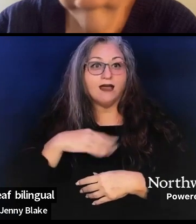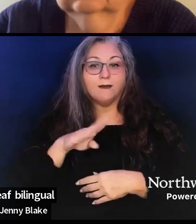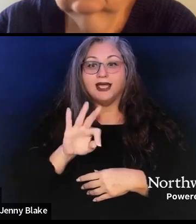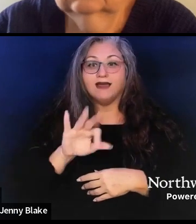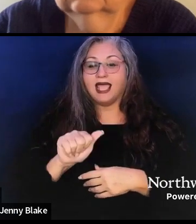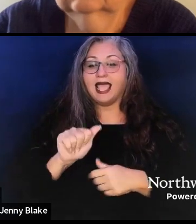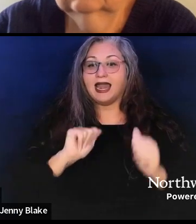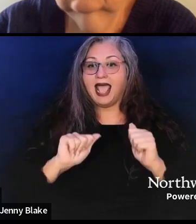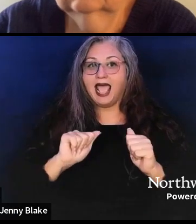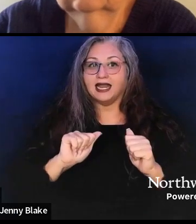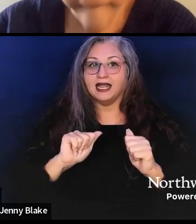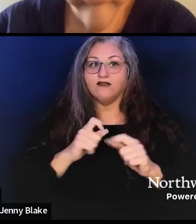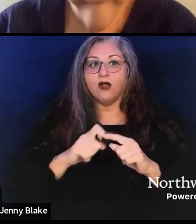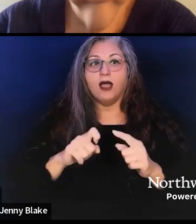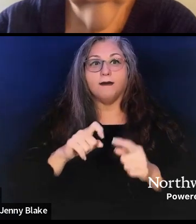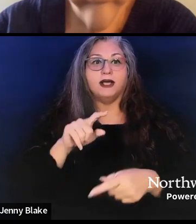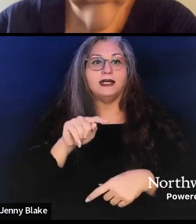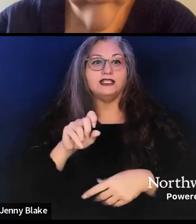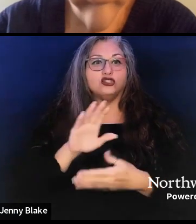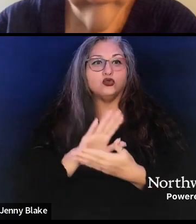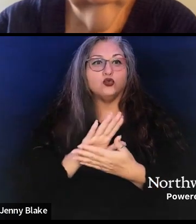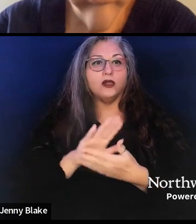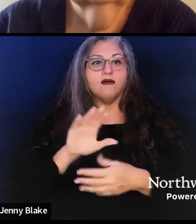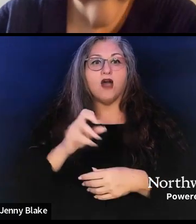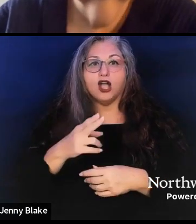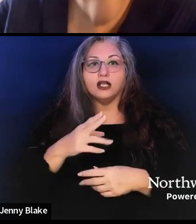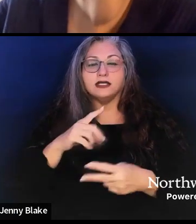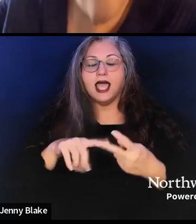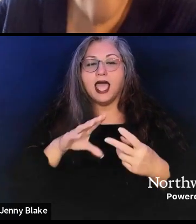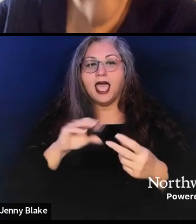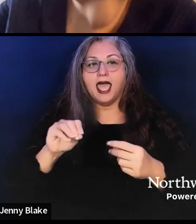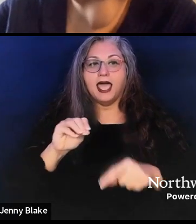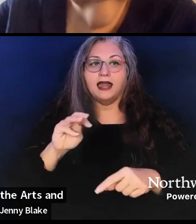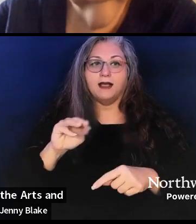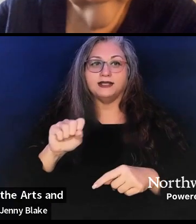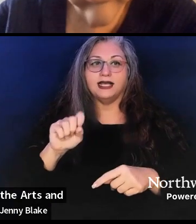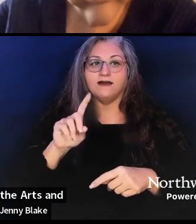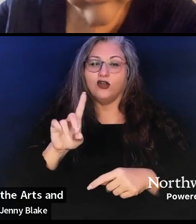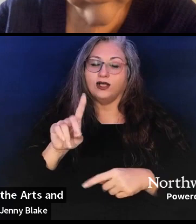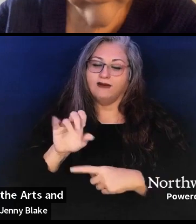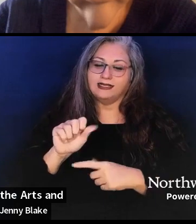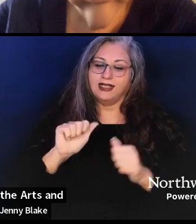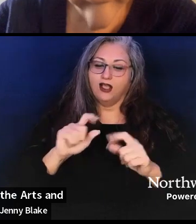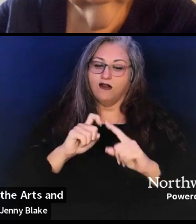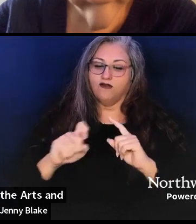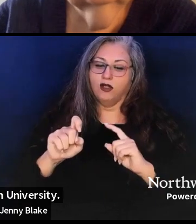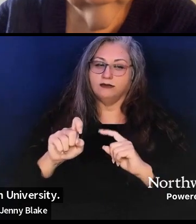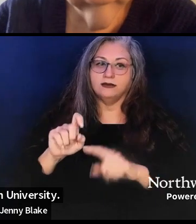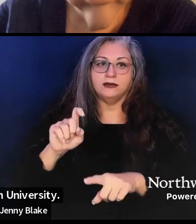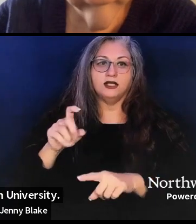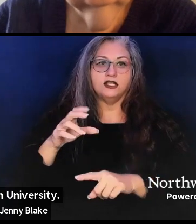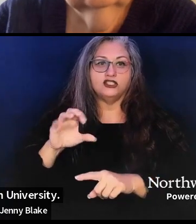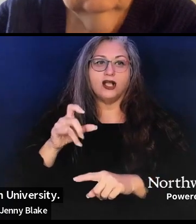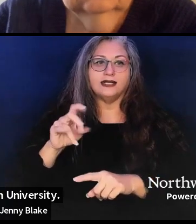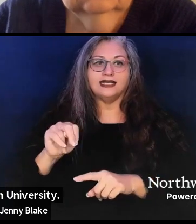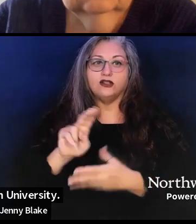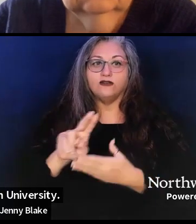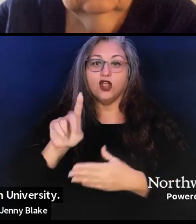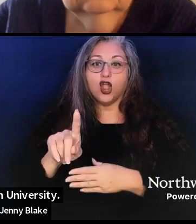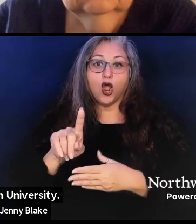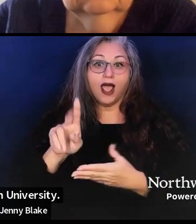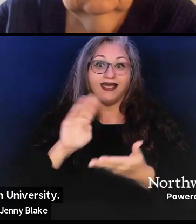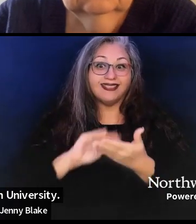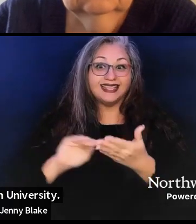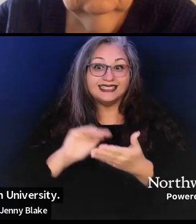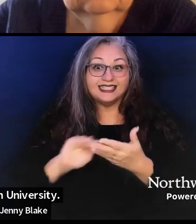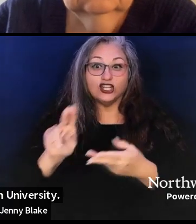acting from Tisch School of the Arts and an MFA in device theater from Towson University. Her groundbreaking thesis, universal